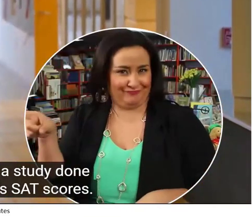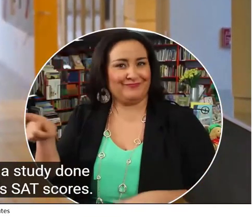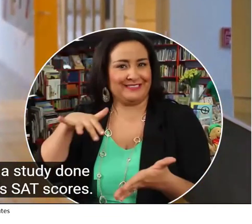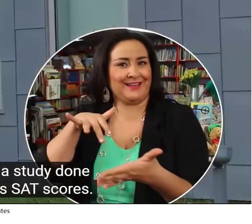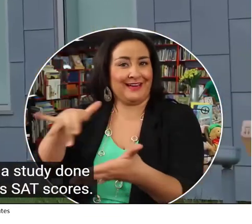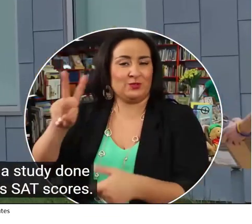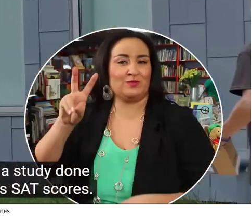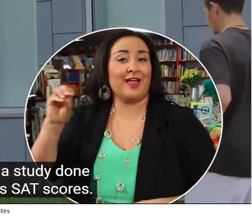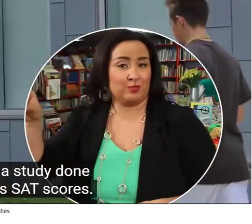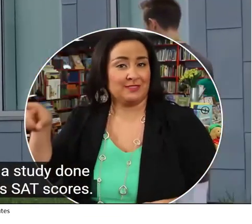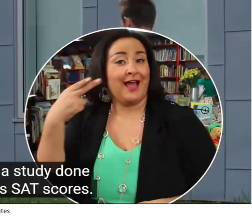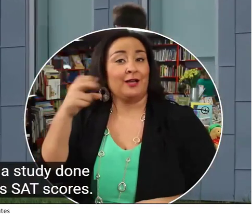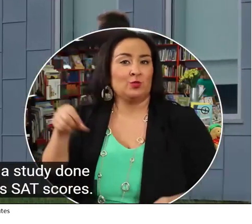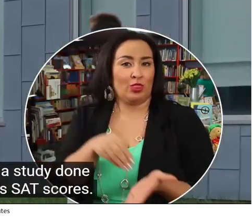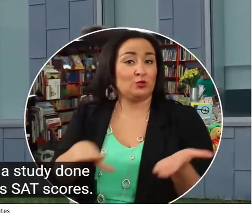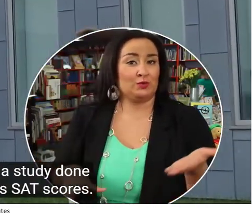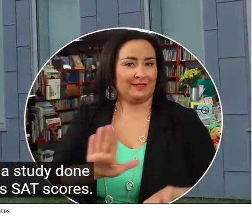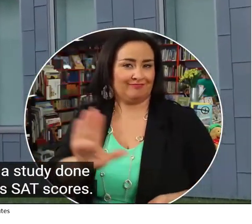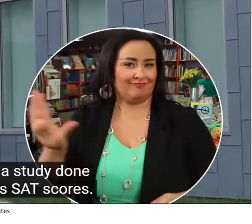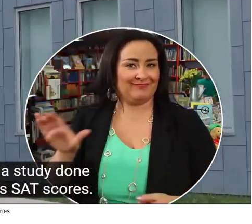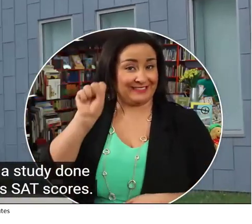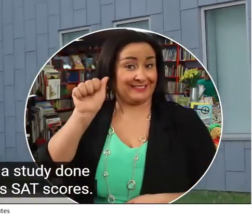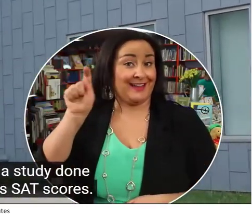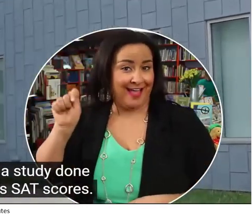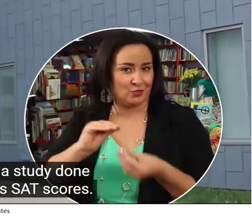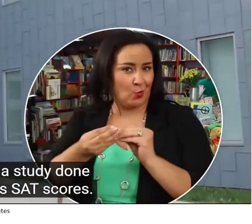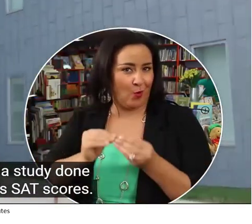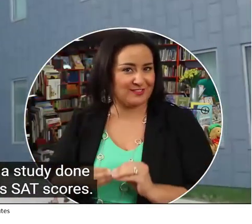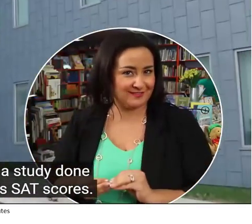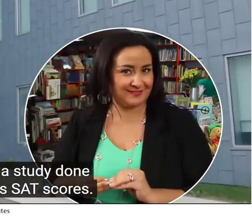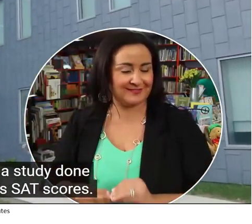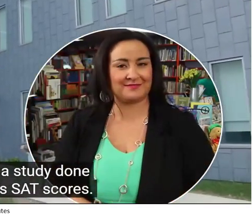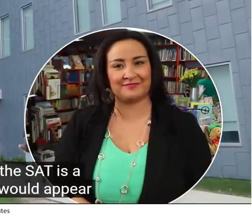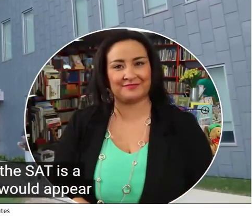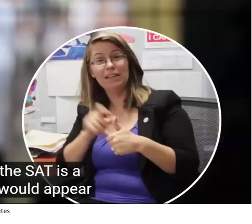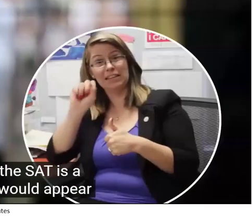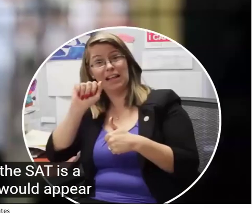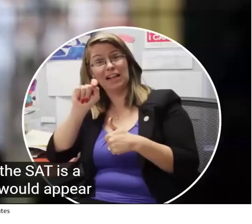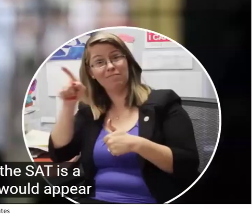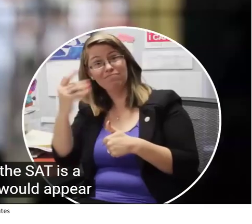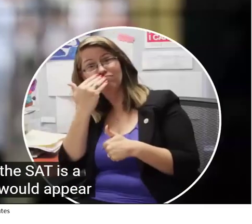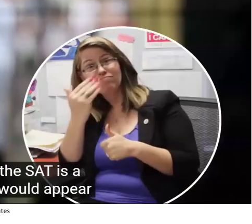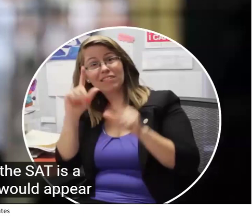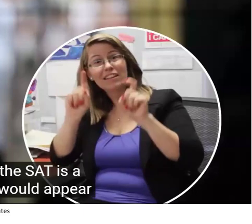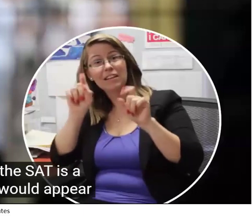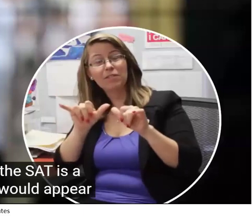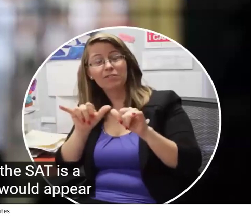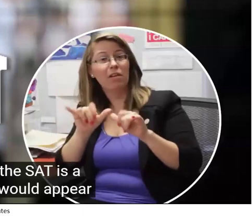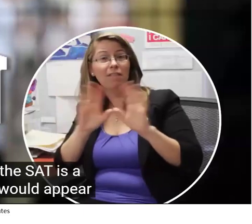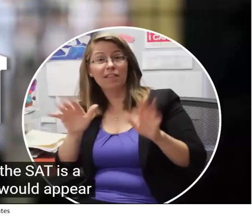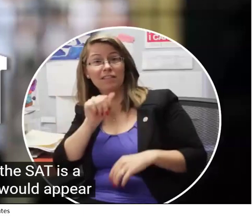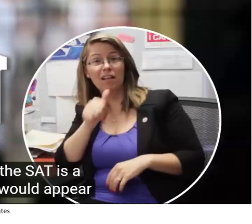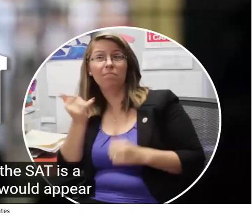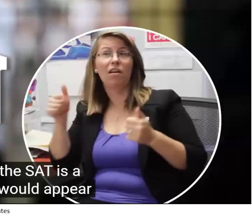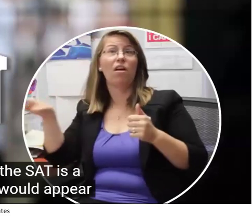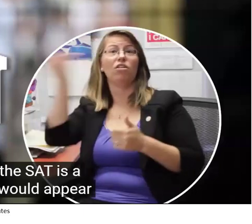of a study done in 2000 on high school students' SAT scores. First, look at whether the SAT is